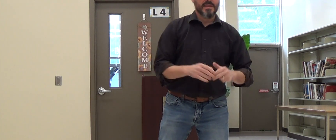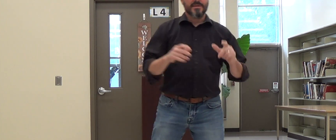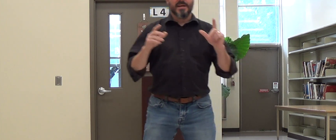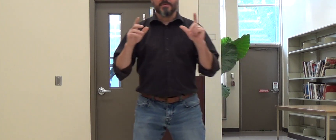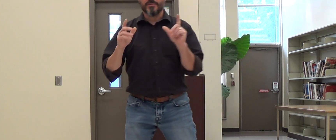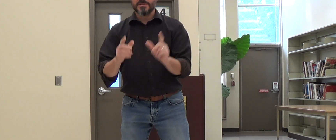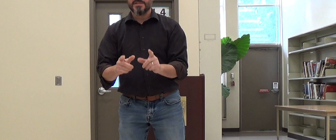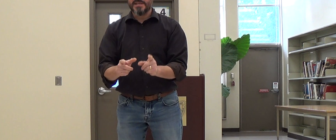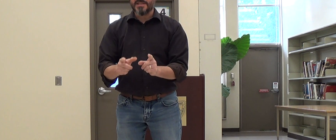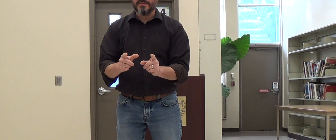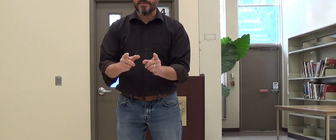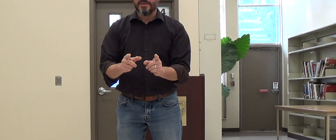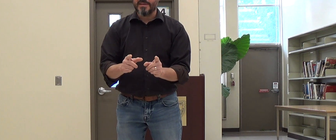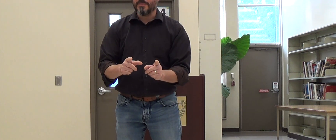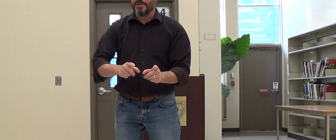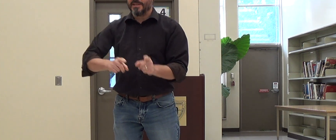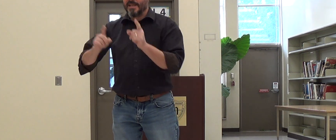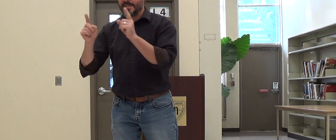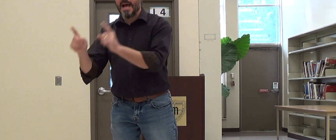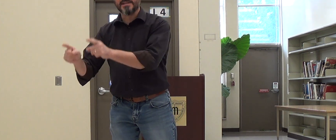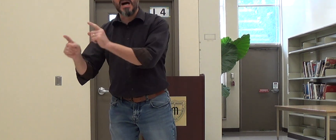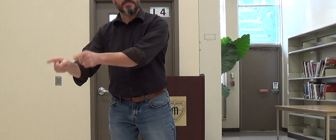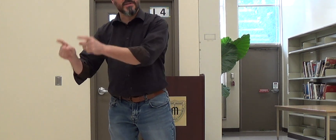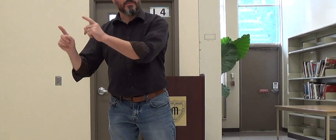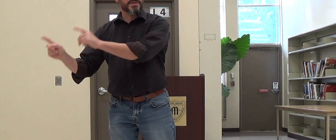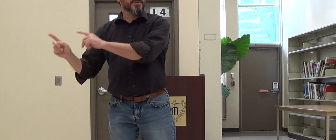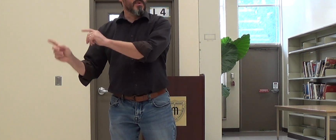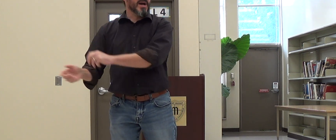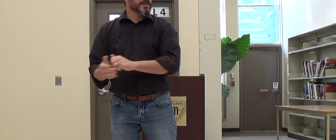A perverse incentive is when you get the exact opposite of what you want.